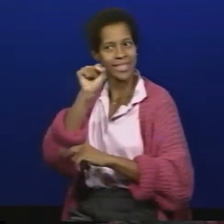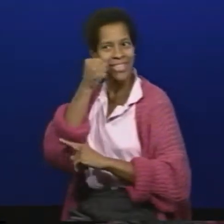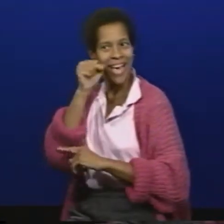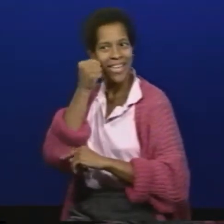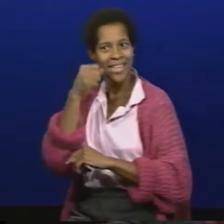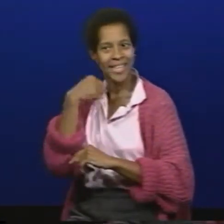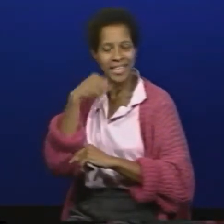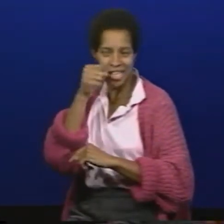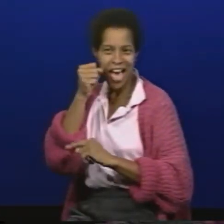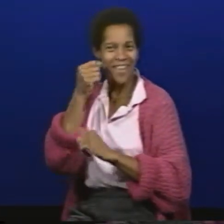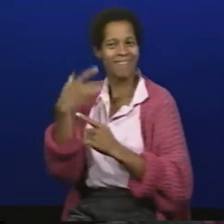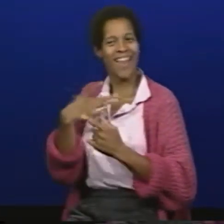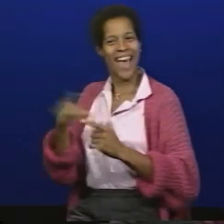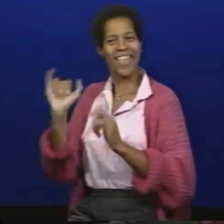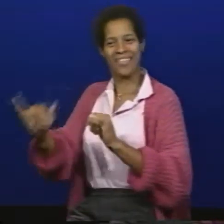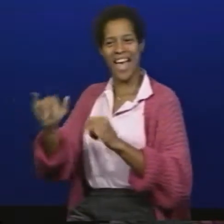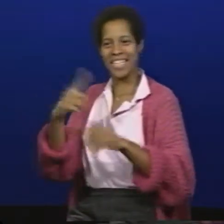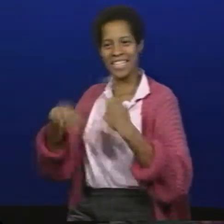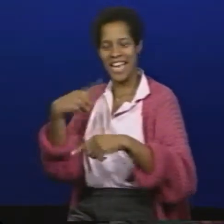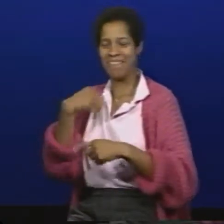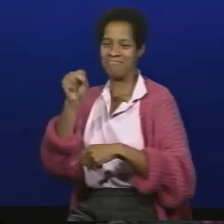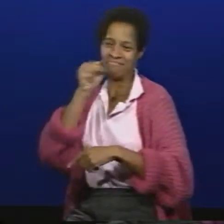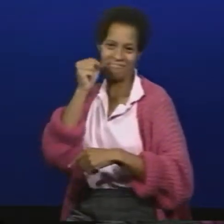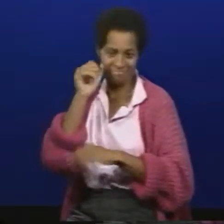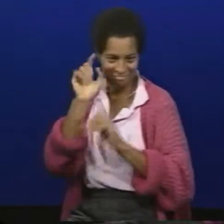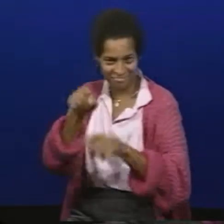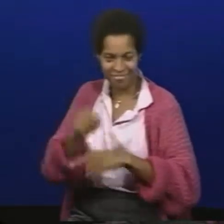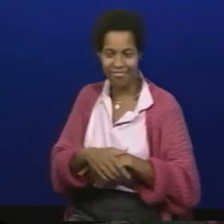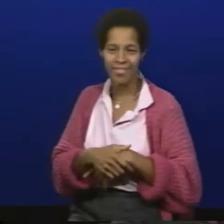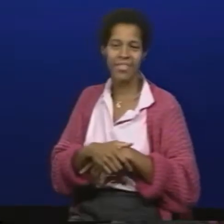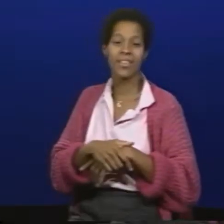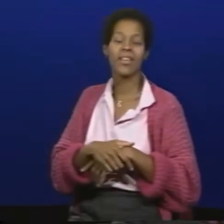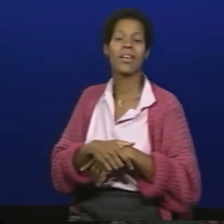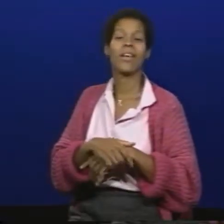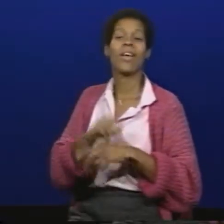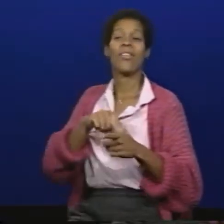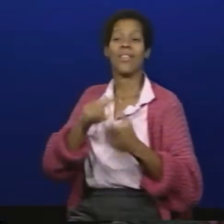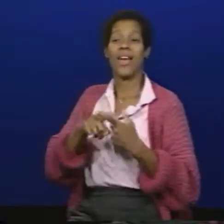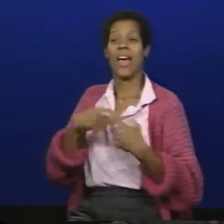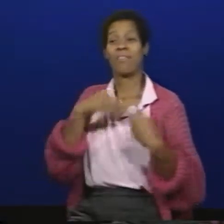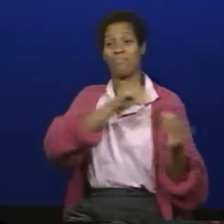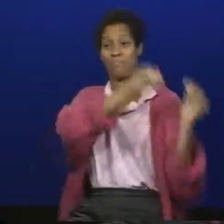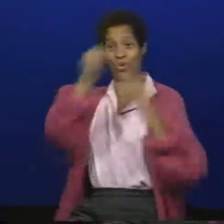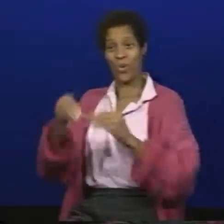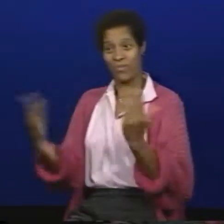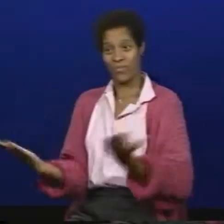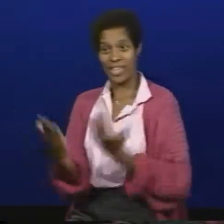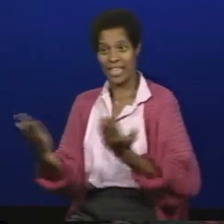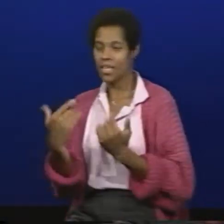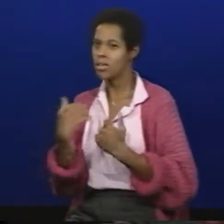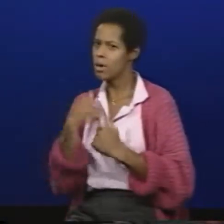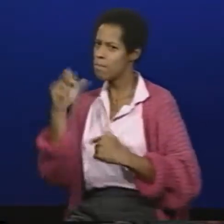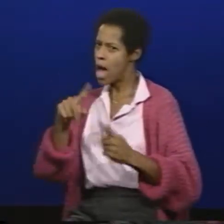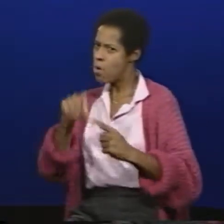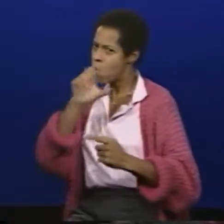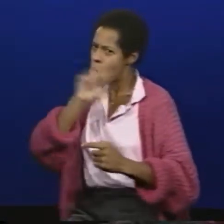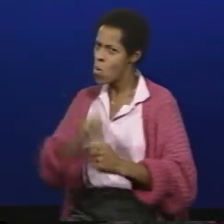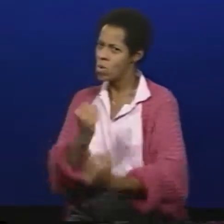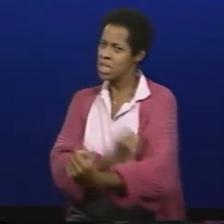and at that school they used the same name sign the S on the side of my face and I kind of liked that so I took